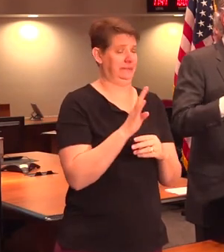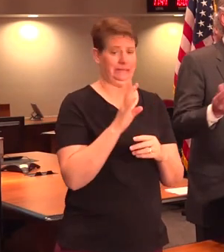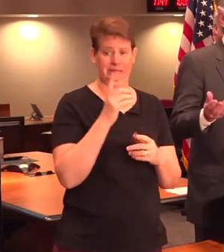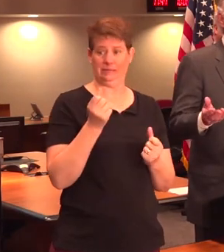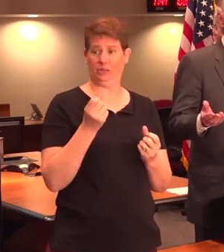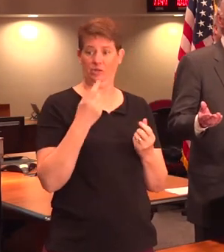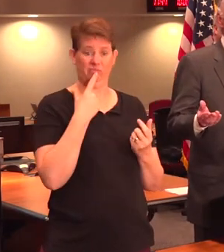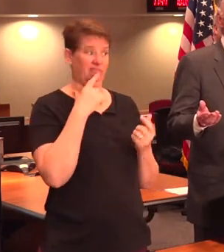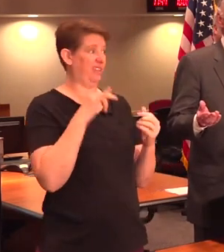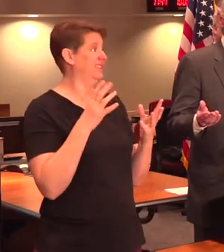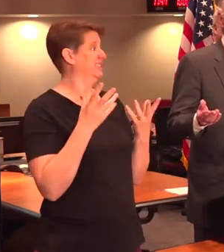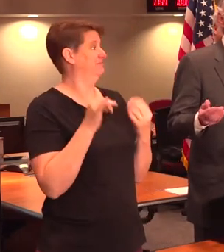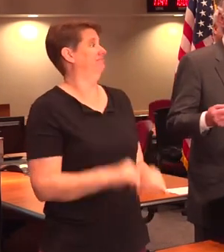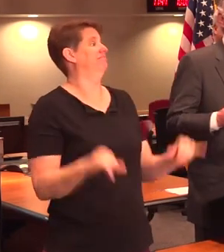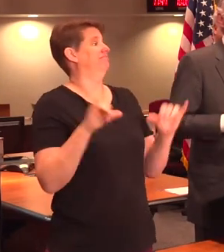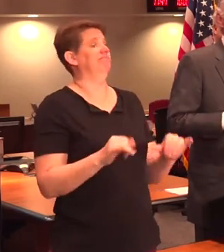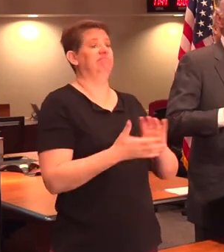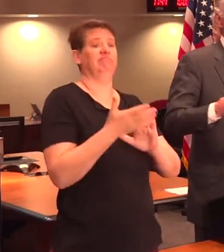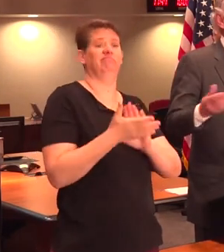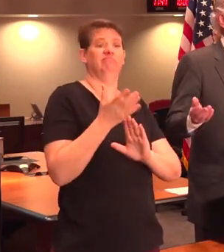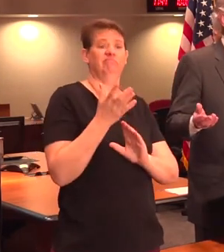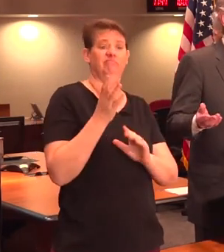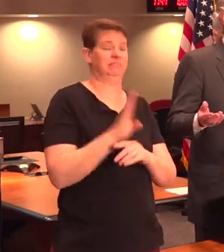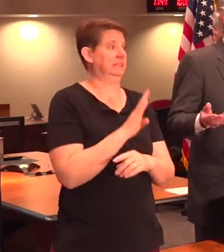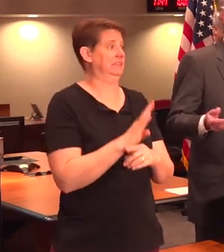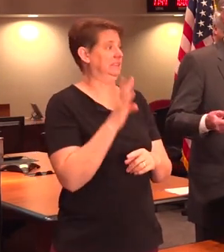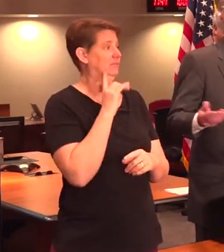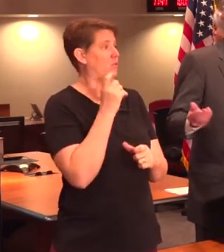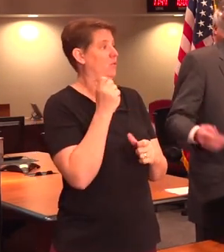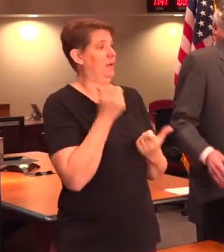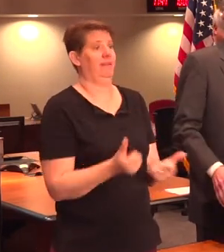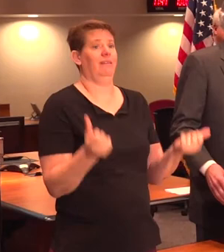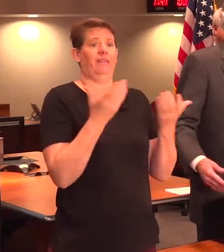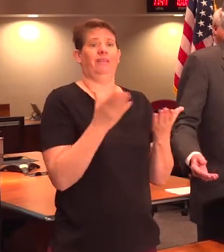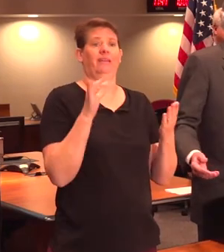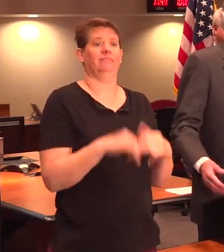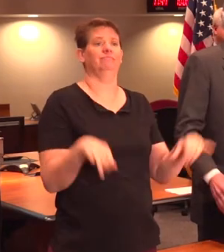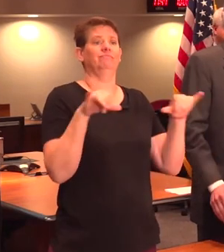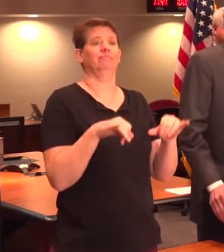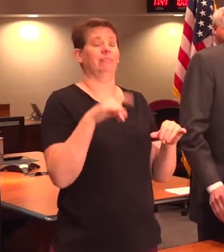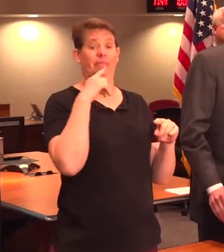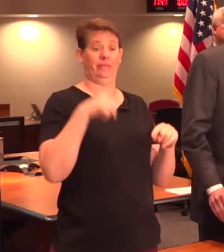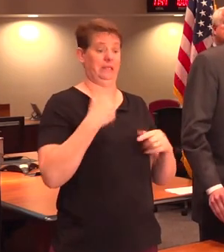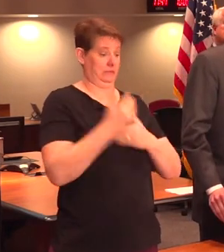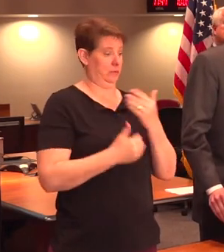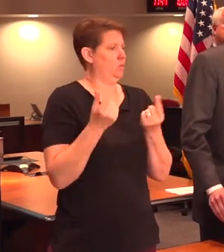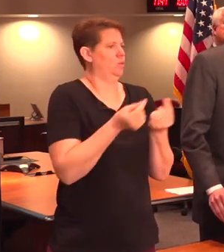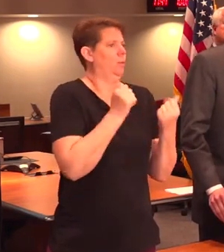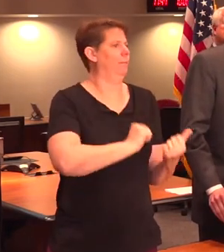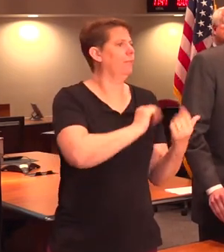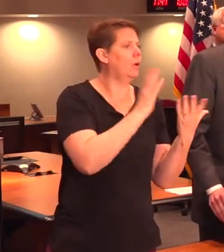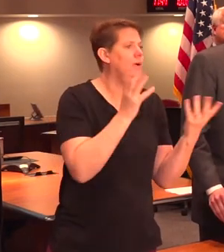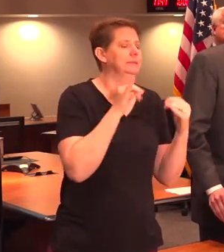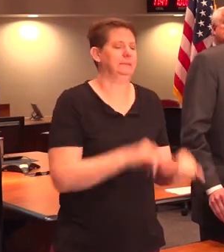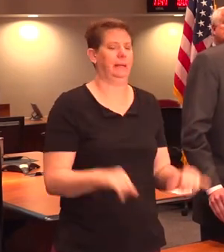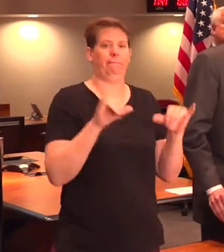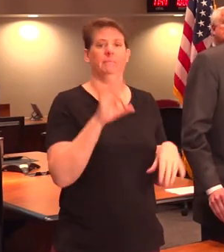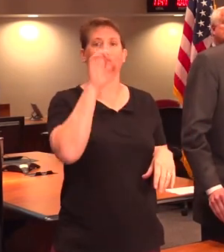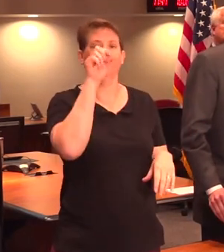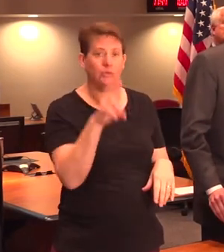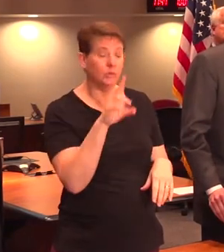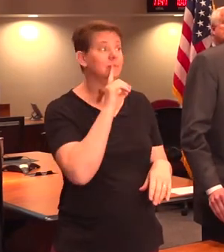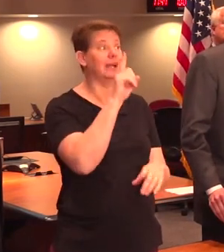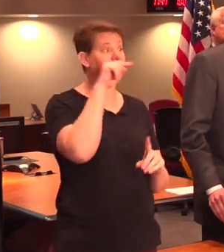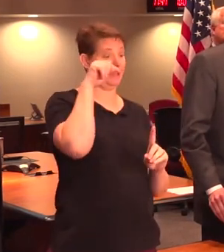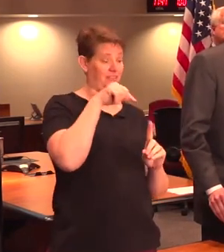here, this is standard operating procedure for anything just like a flu outbreak. In fact, in the United States so